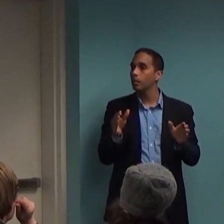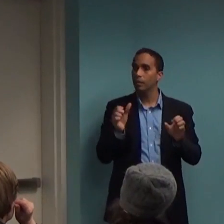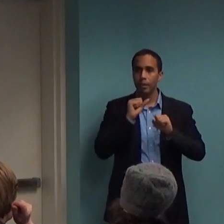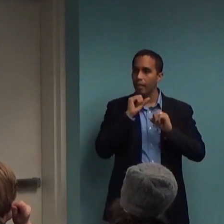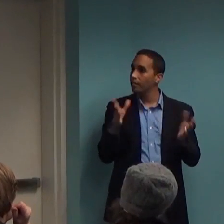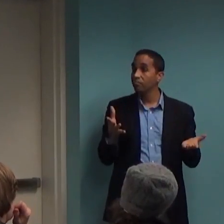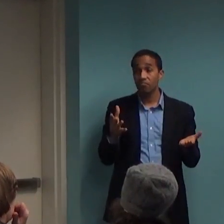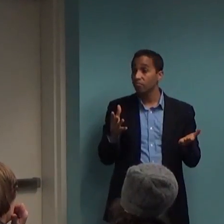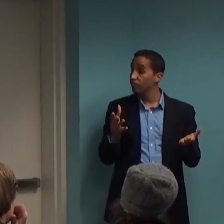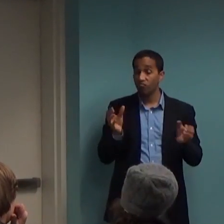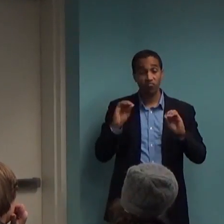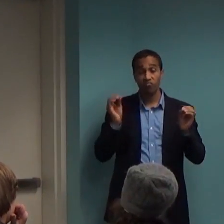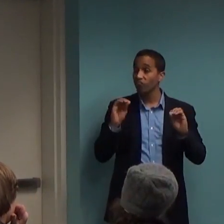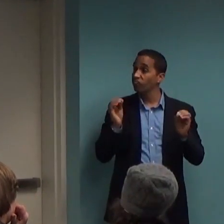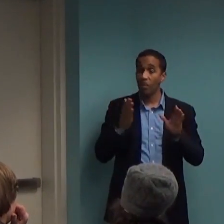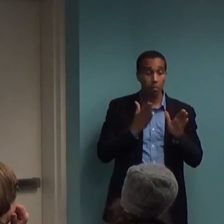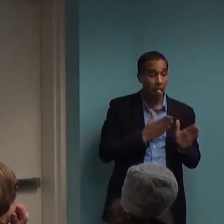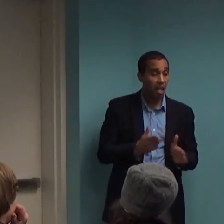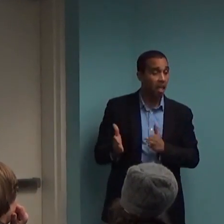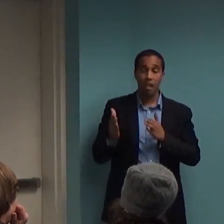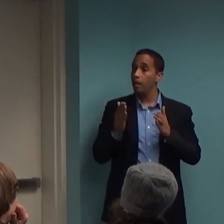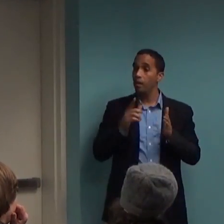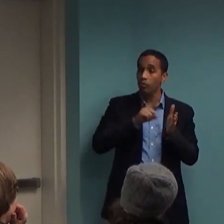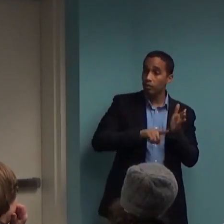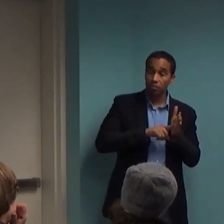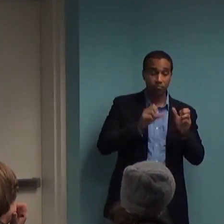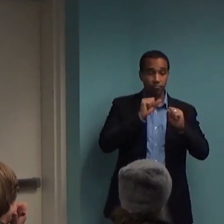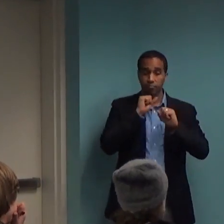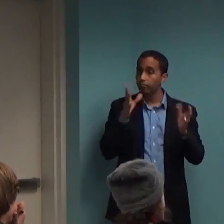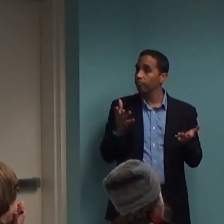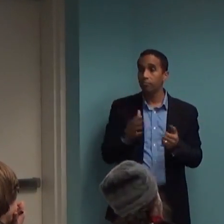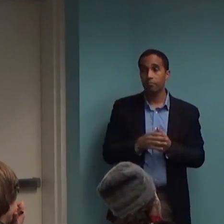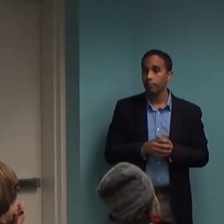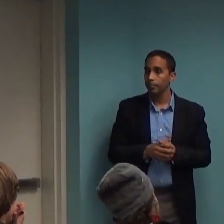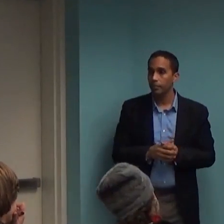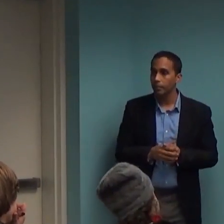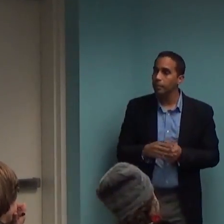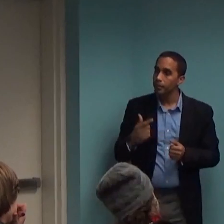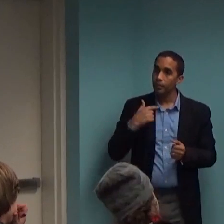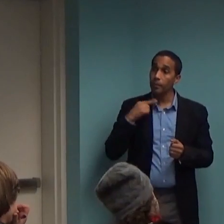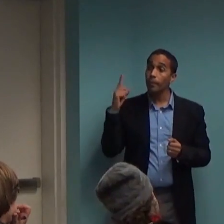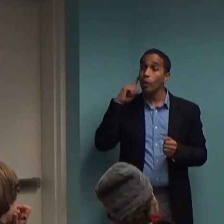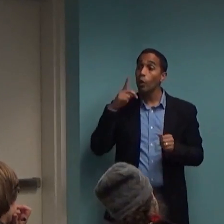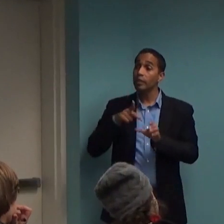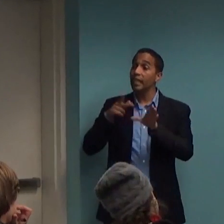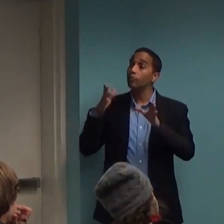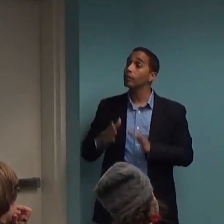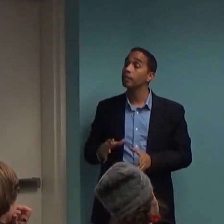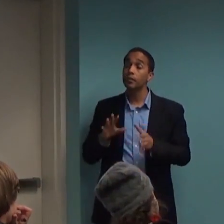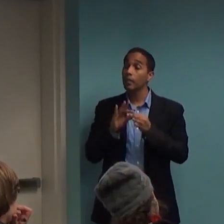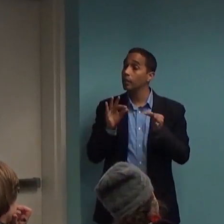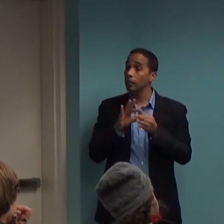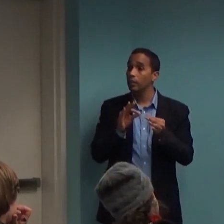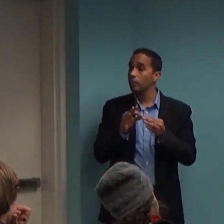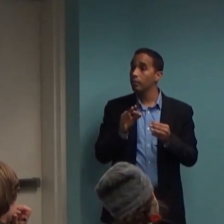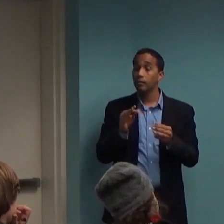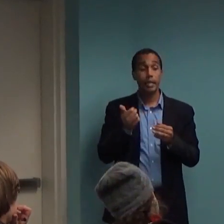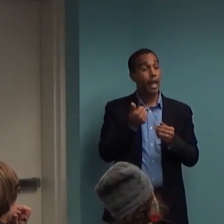And if you go to, so again, something that I heard come out of a psychiatrist's mouth, there has not been a new discovery in psychiatry in almost 50